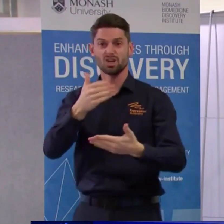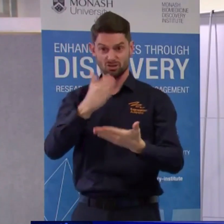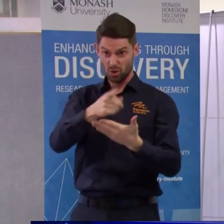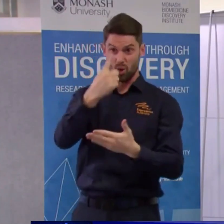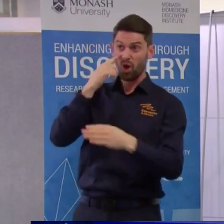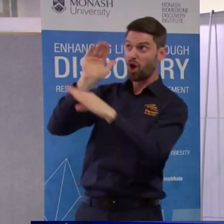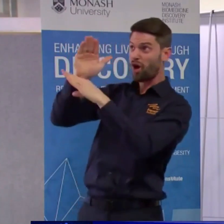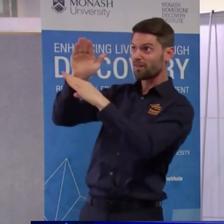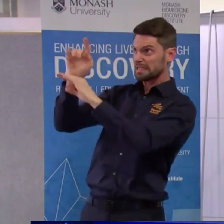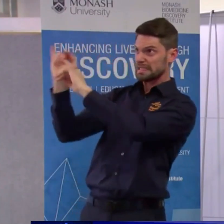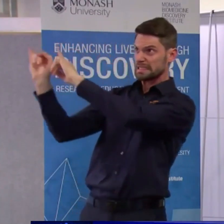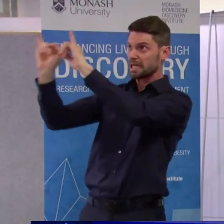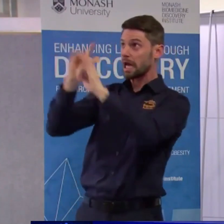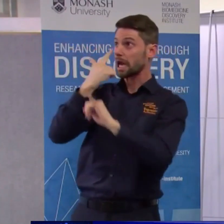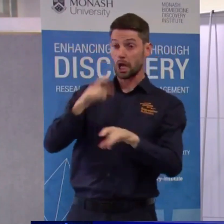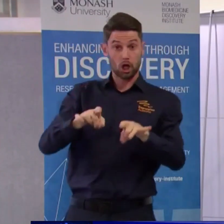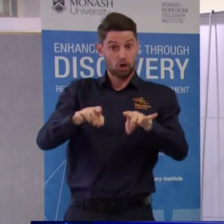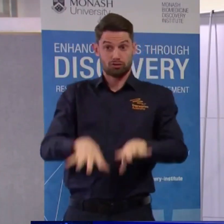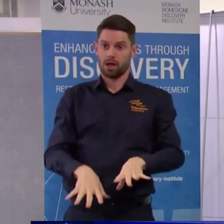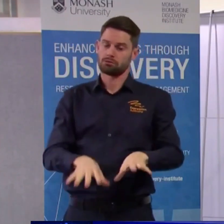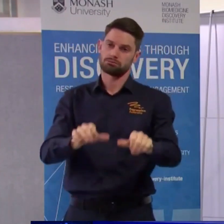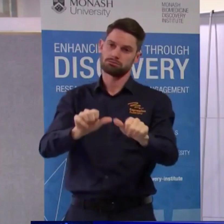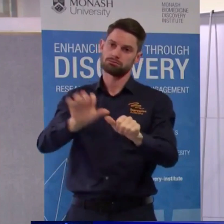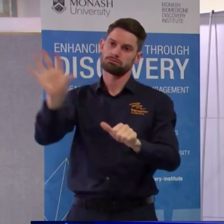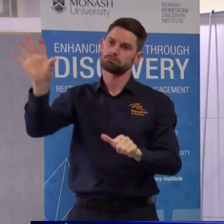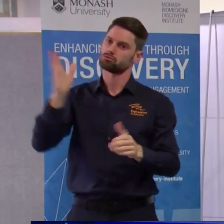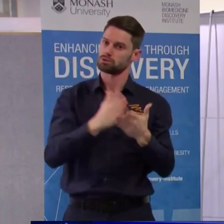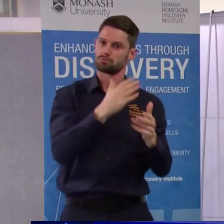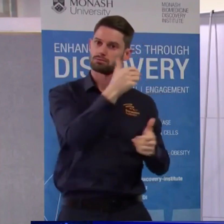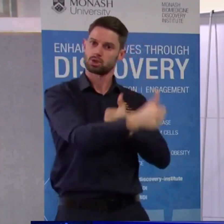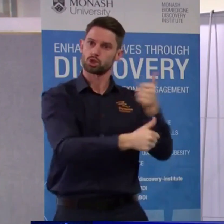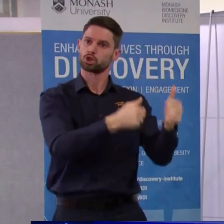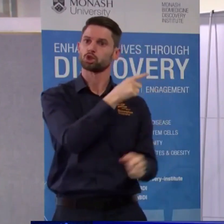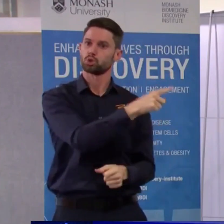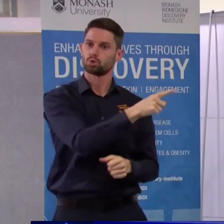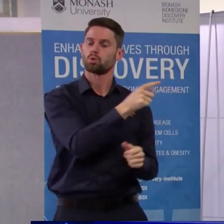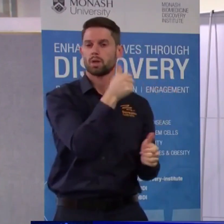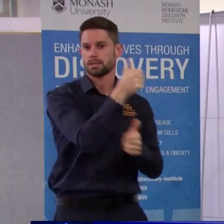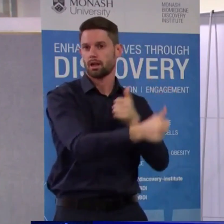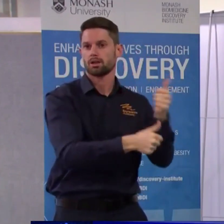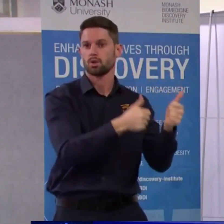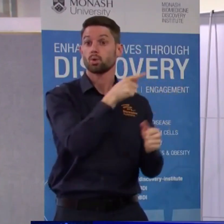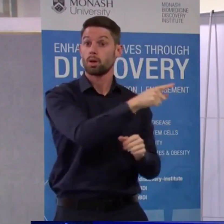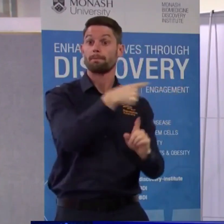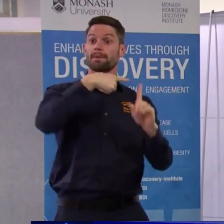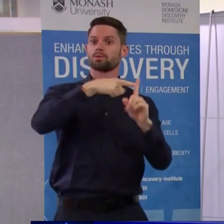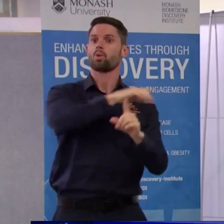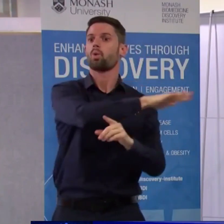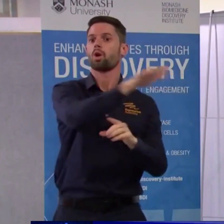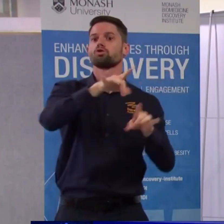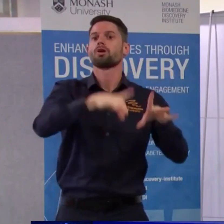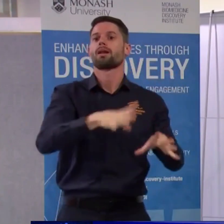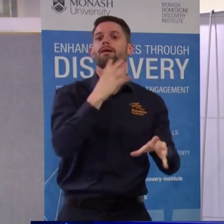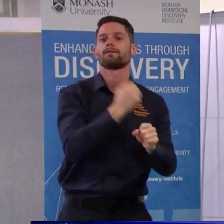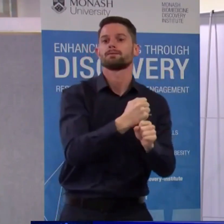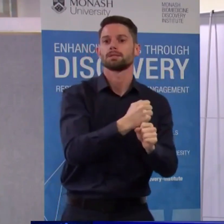Australia is in indeed a very good position because of the work of the government so thank you and thank you for your support